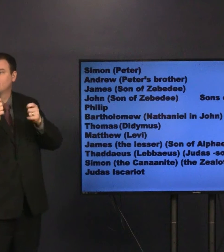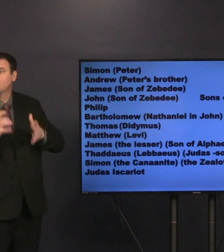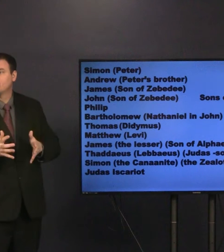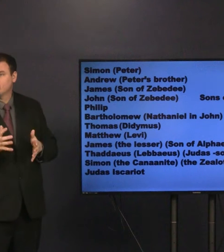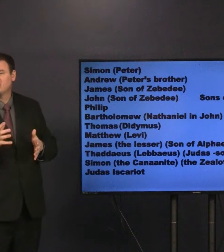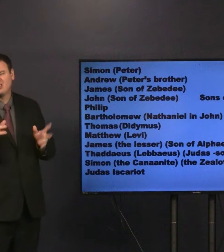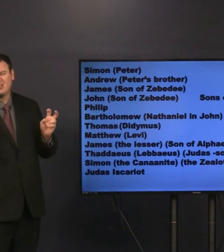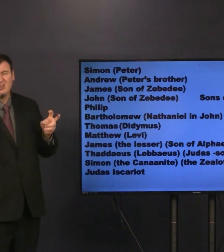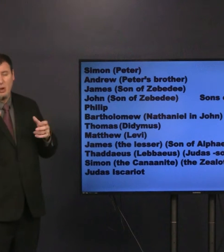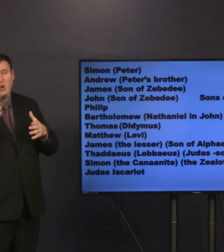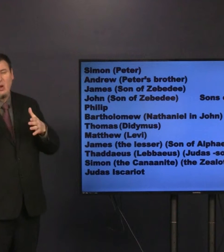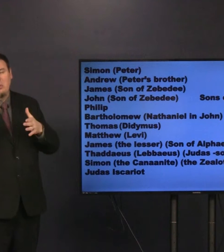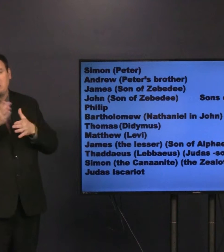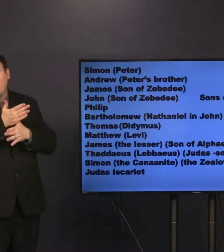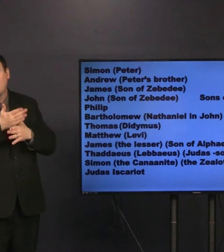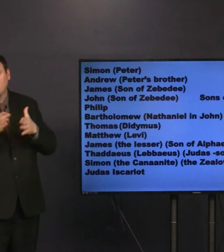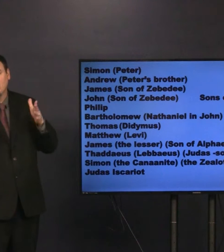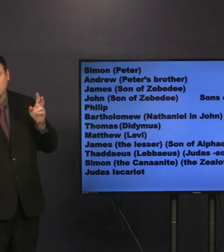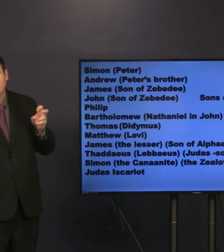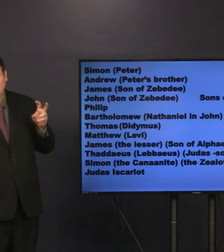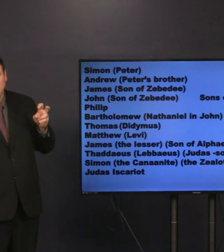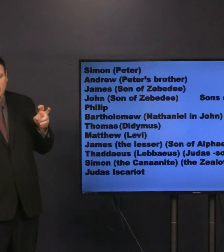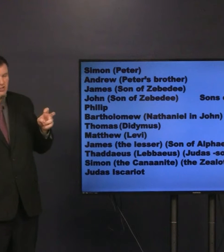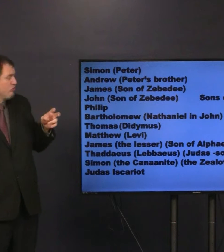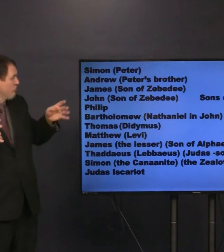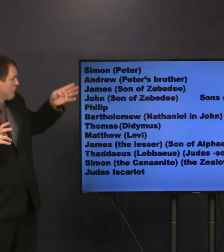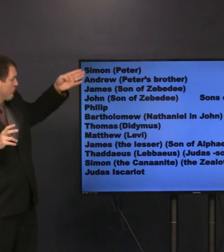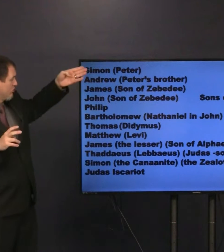The four fishermen, or partners.